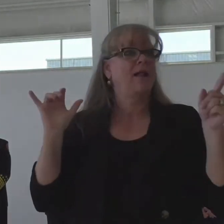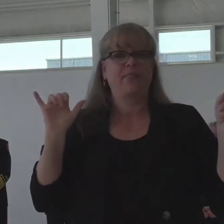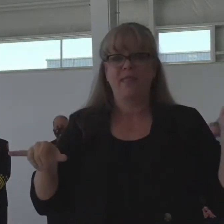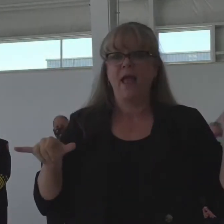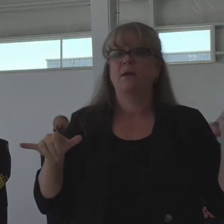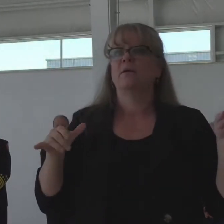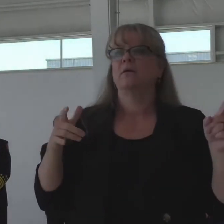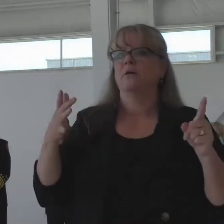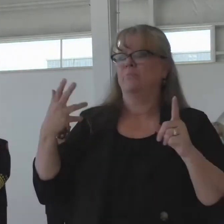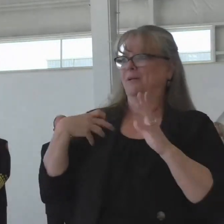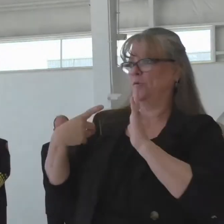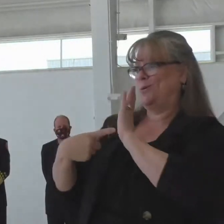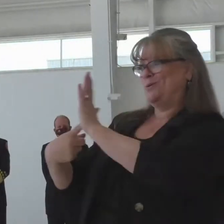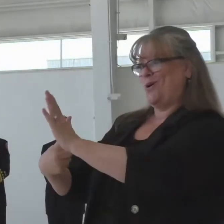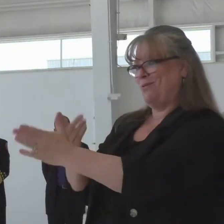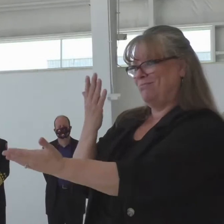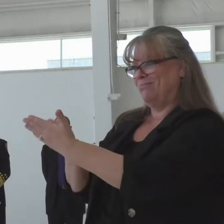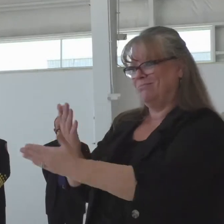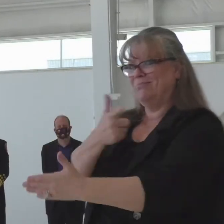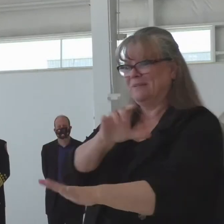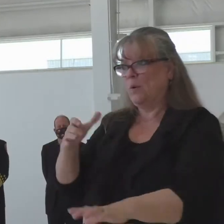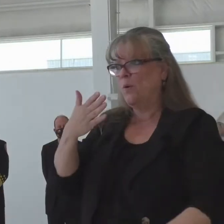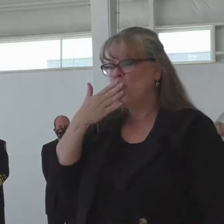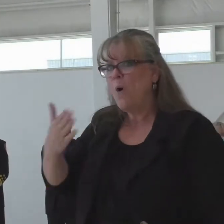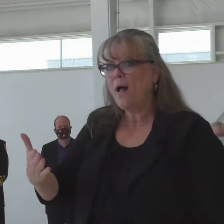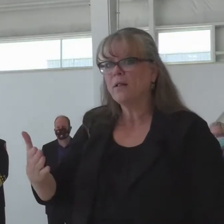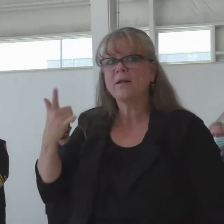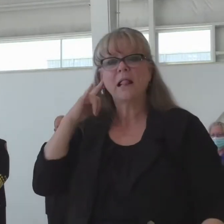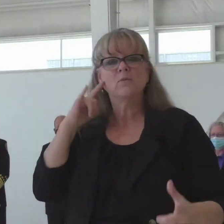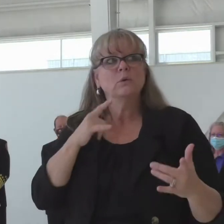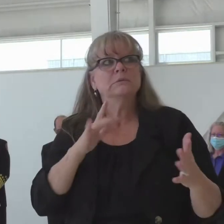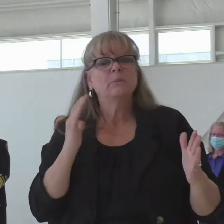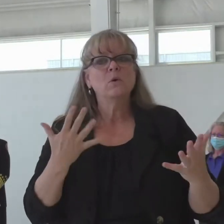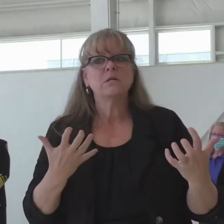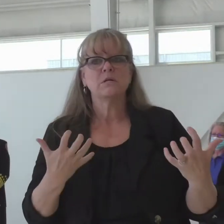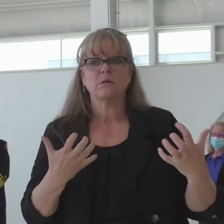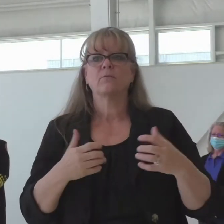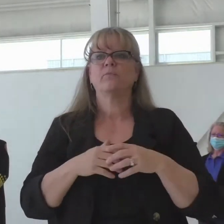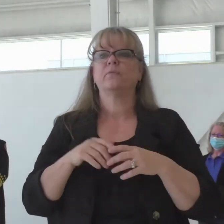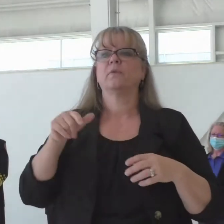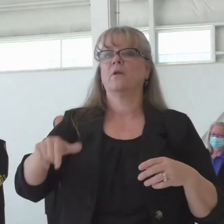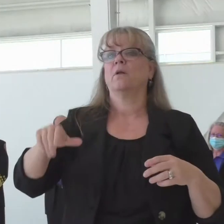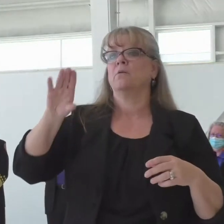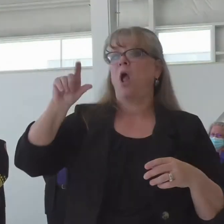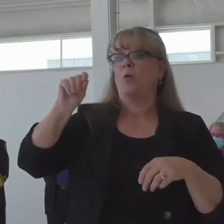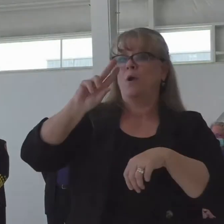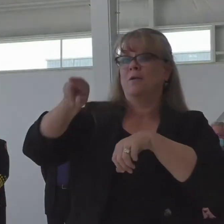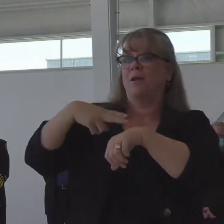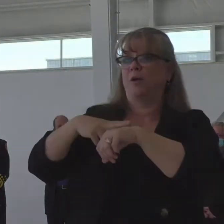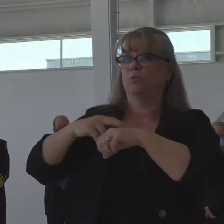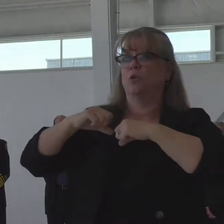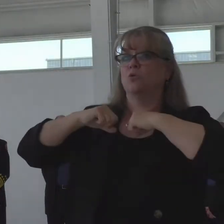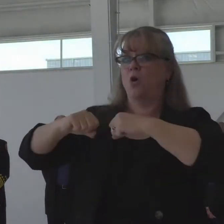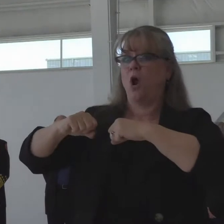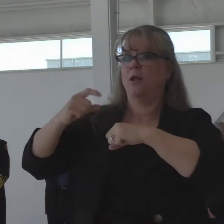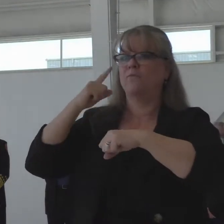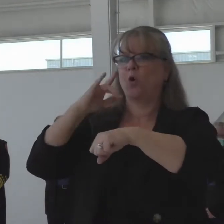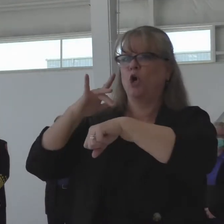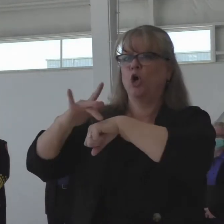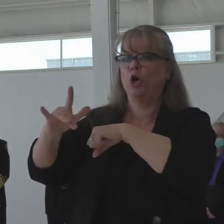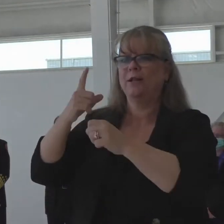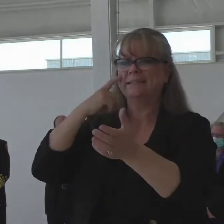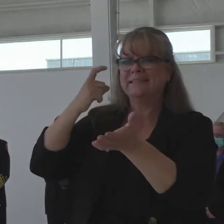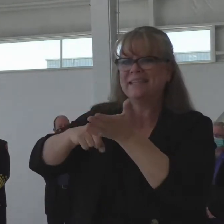in addition we have other partnerships with the Colorado National Guard for other methods of early detection we want to we want to find